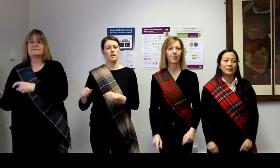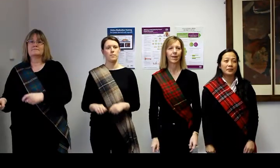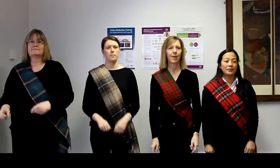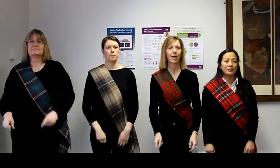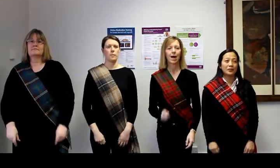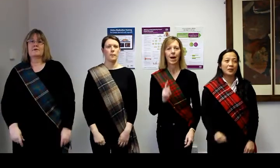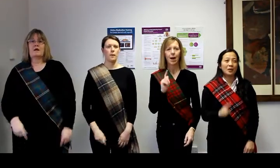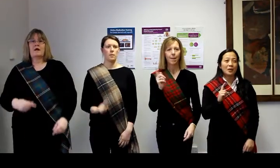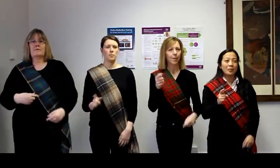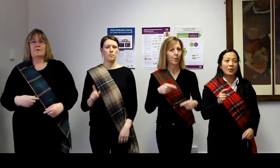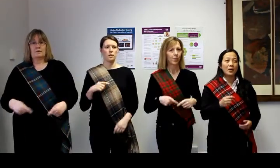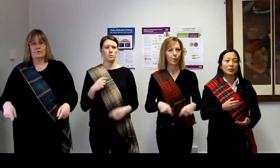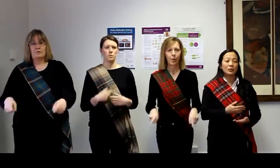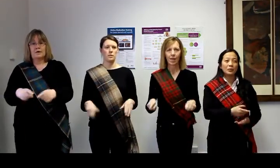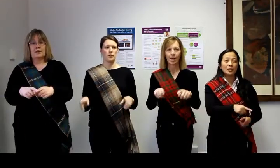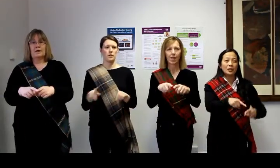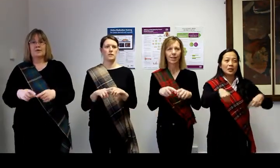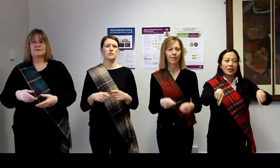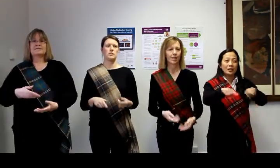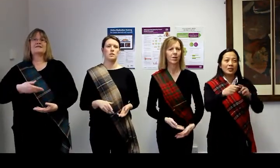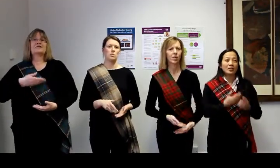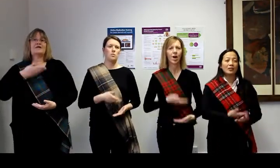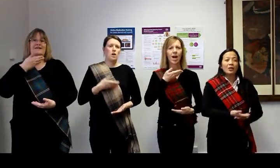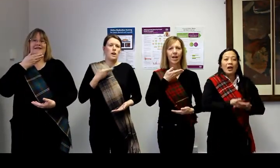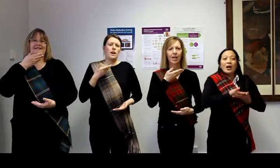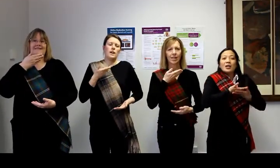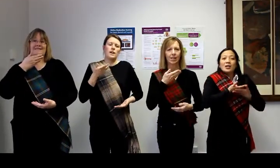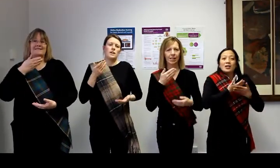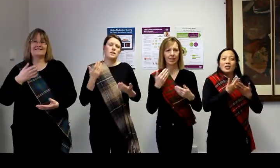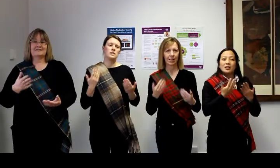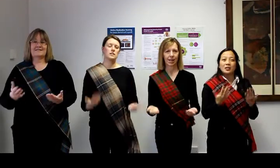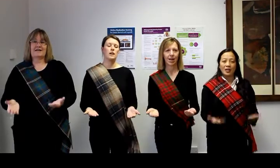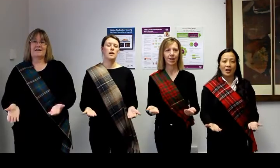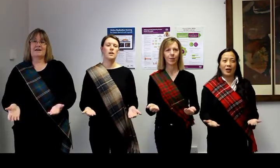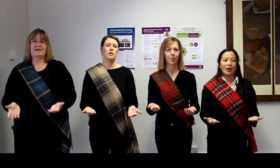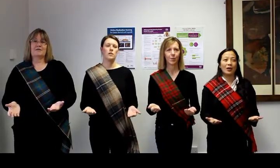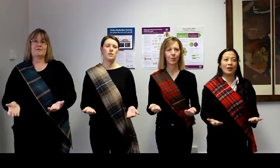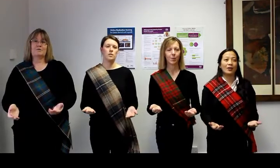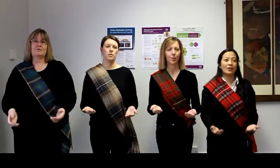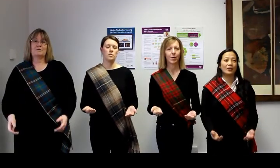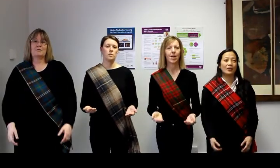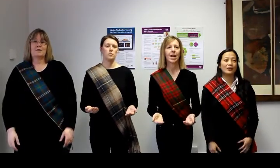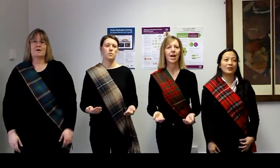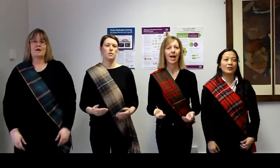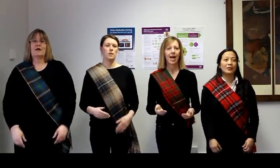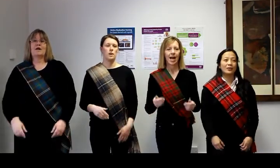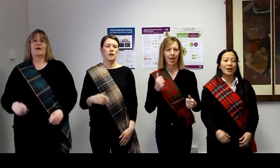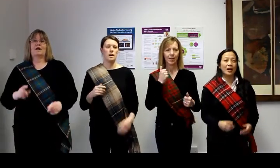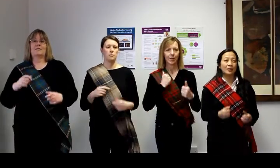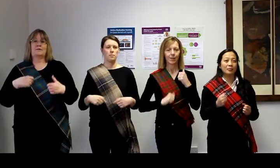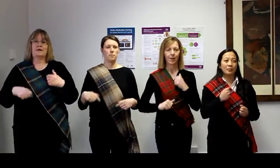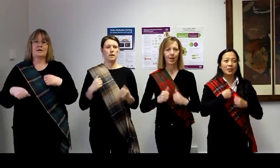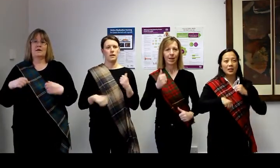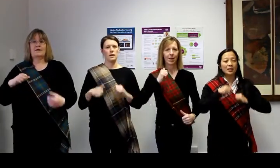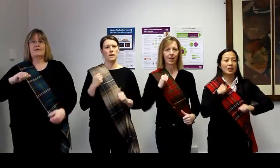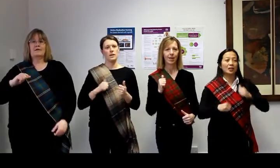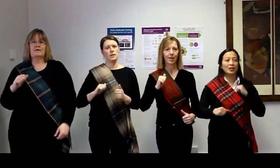But we can still rise now, and be the